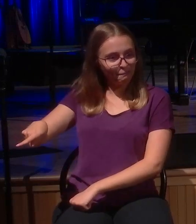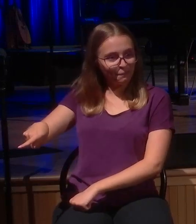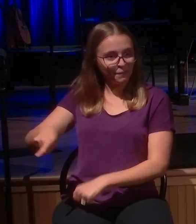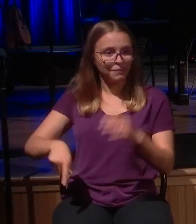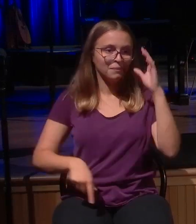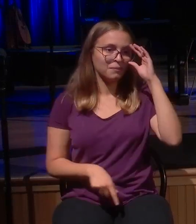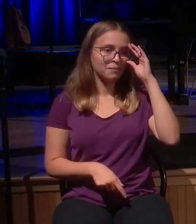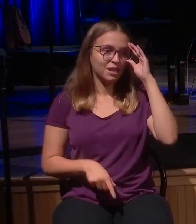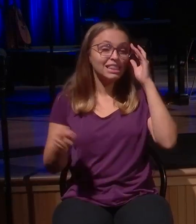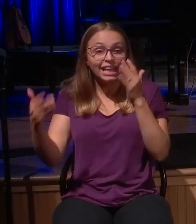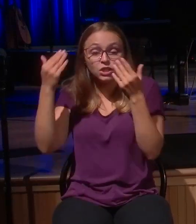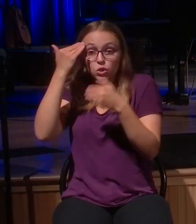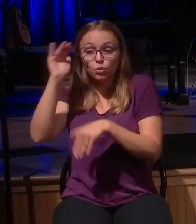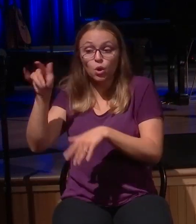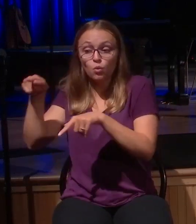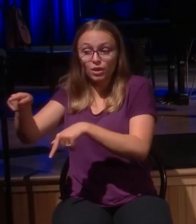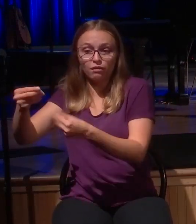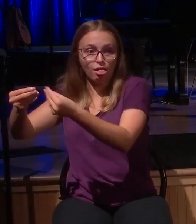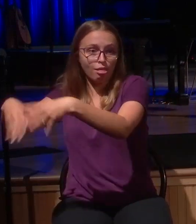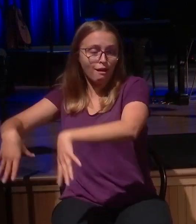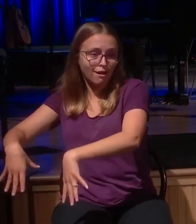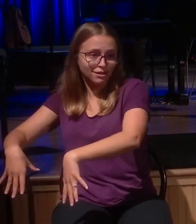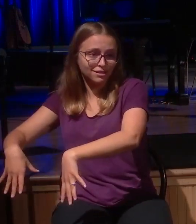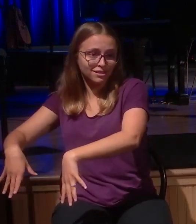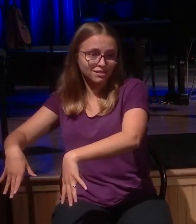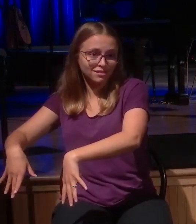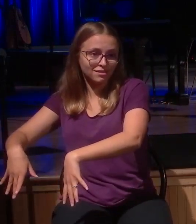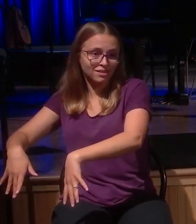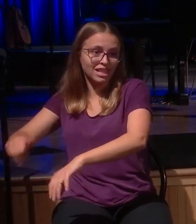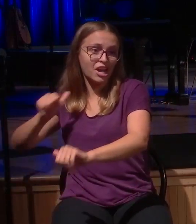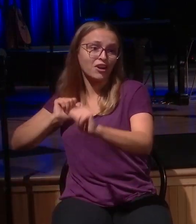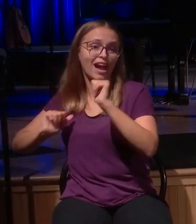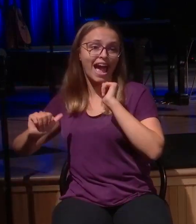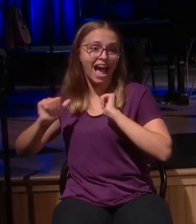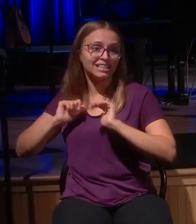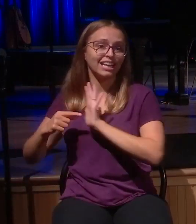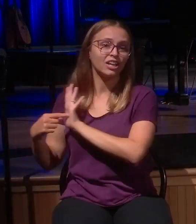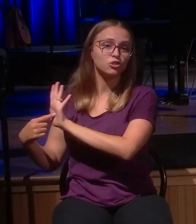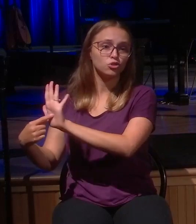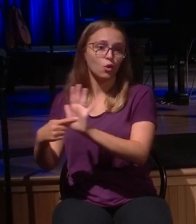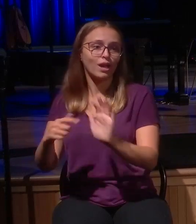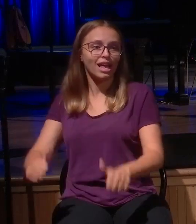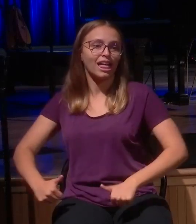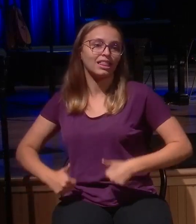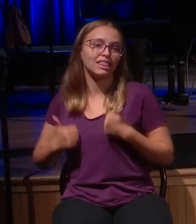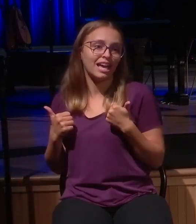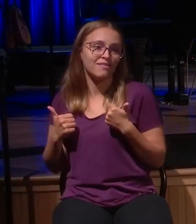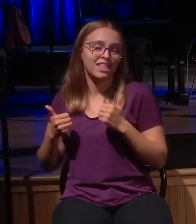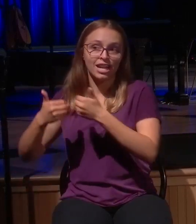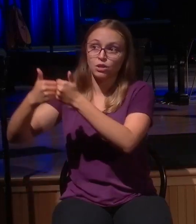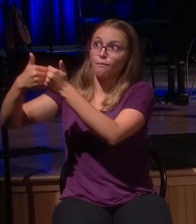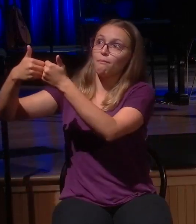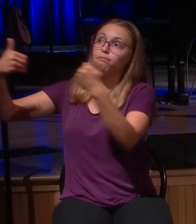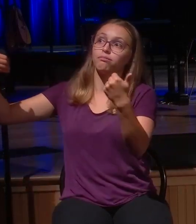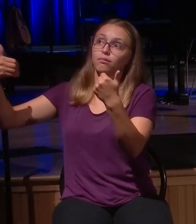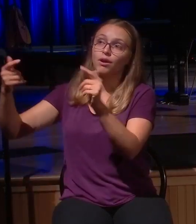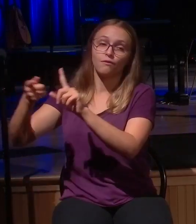acting out in such a way that they are displaying a life that is opposed to the kingdom of God.